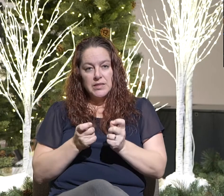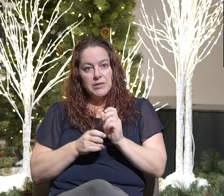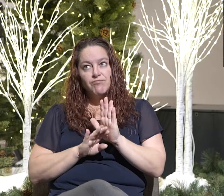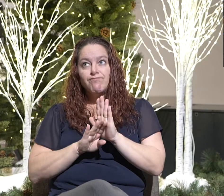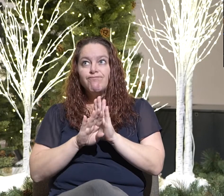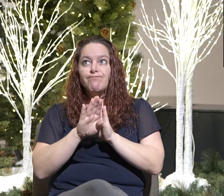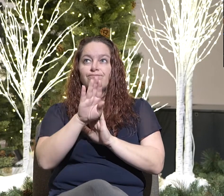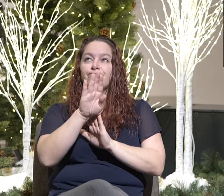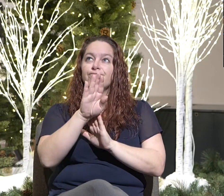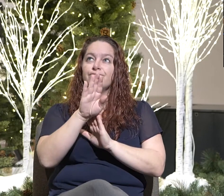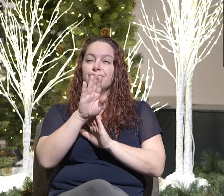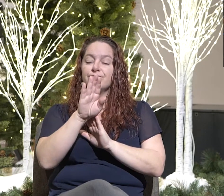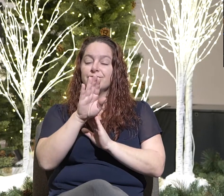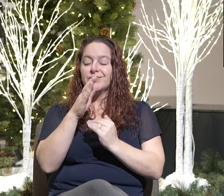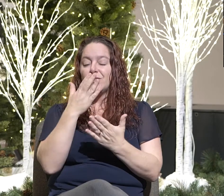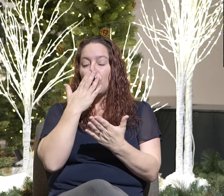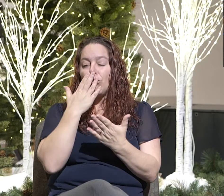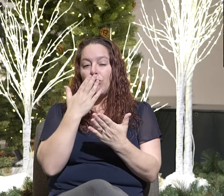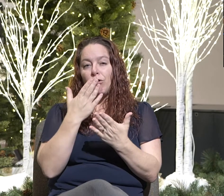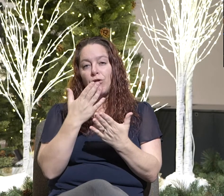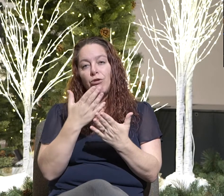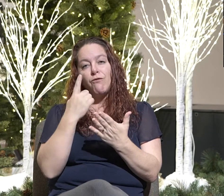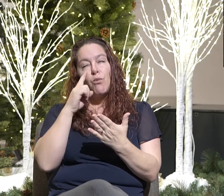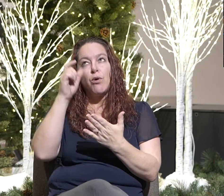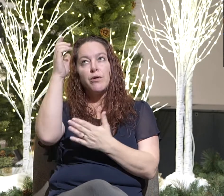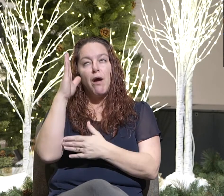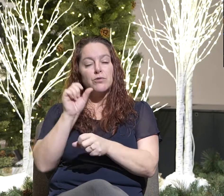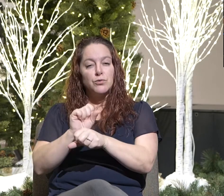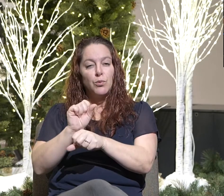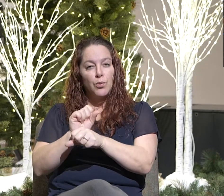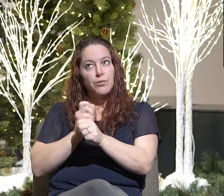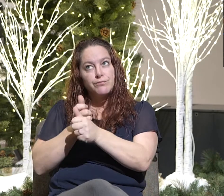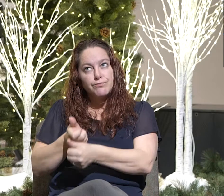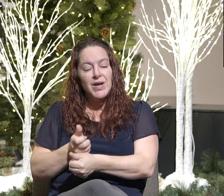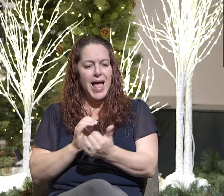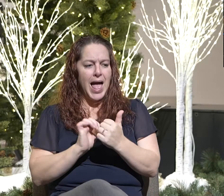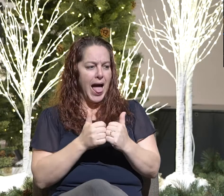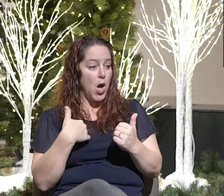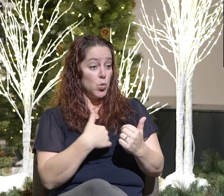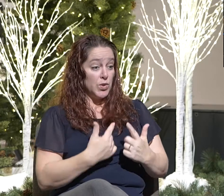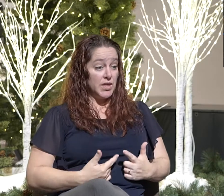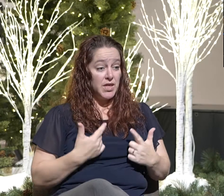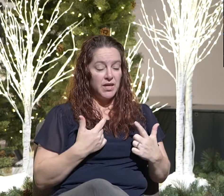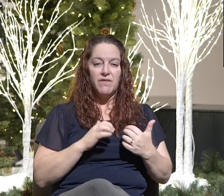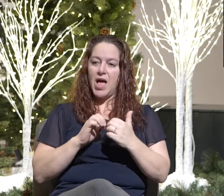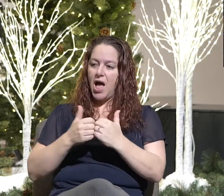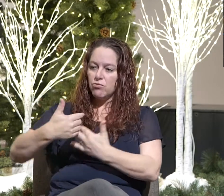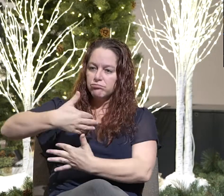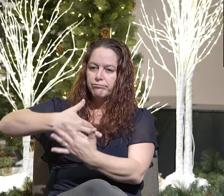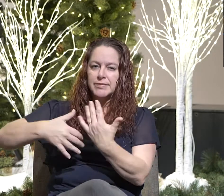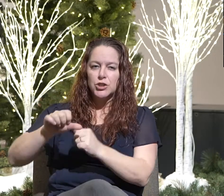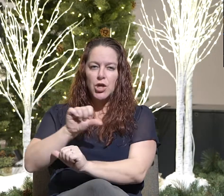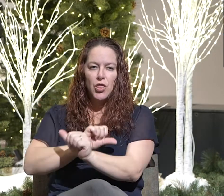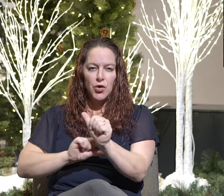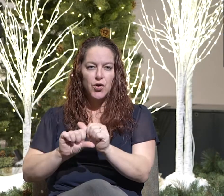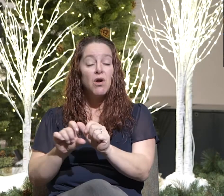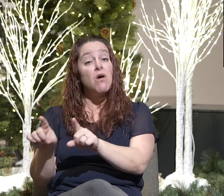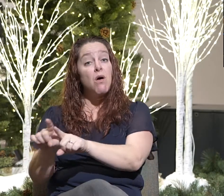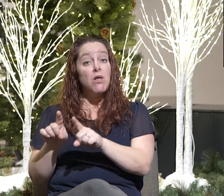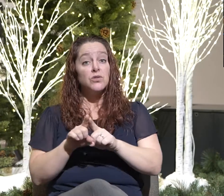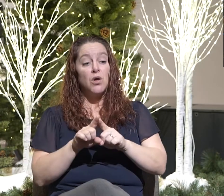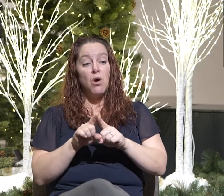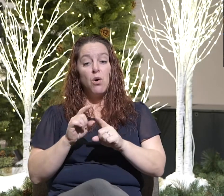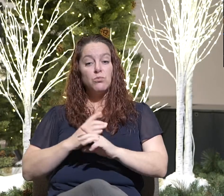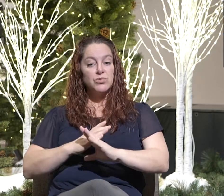It tells us how to live and how to conduct ourselves with one another. It also protects us against